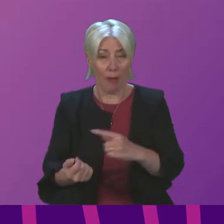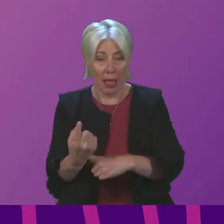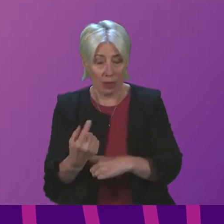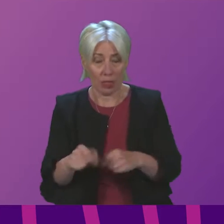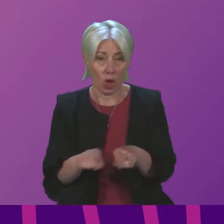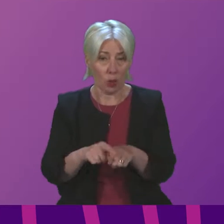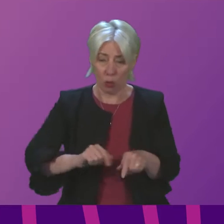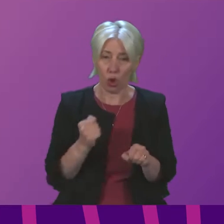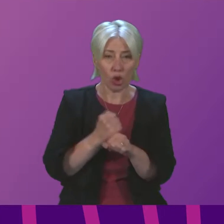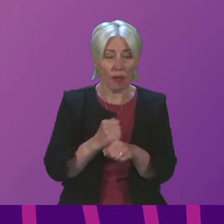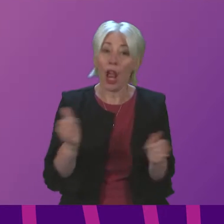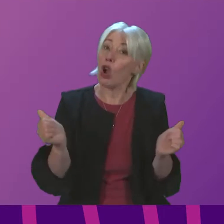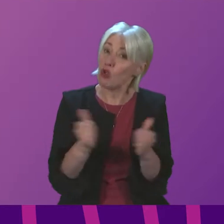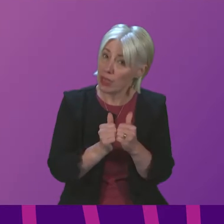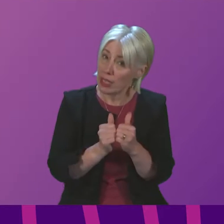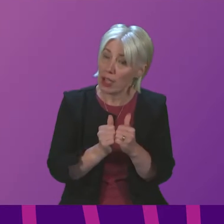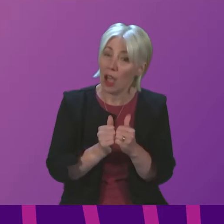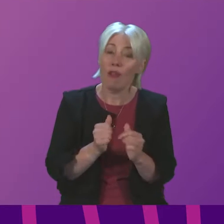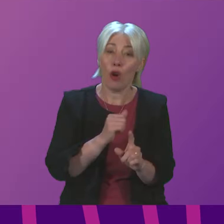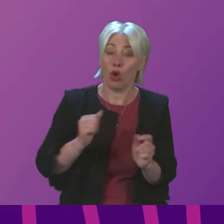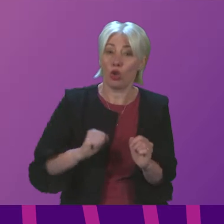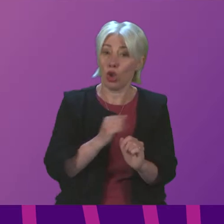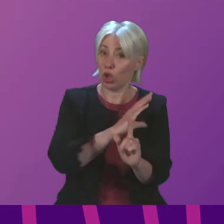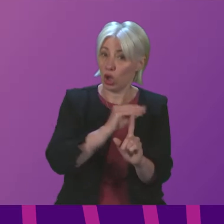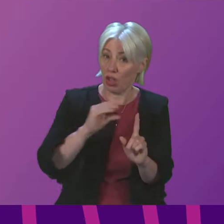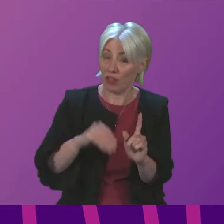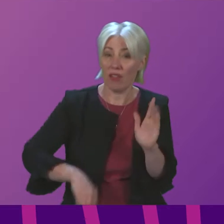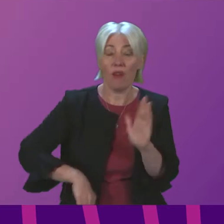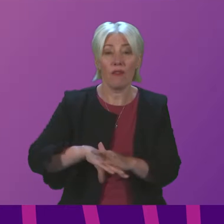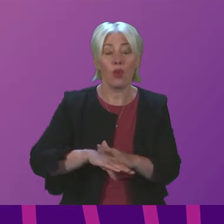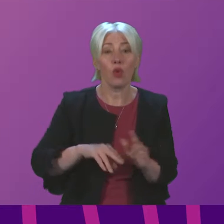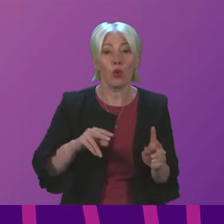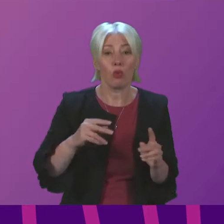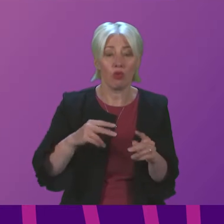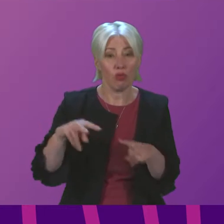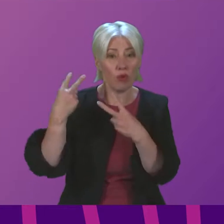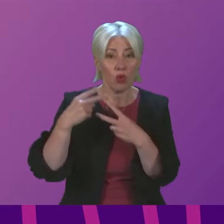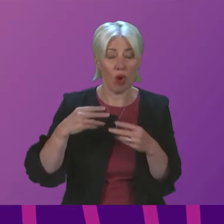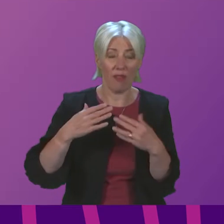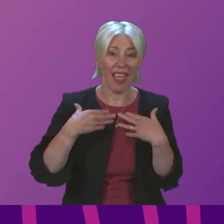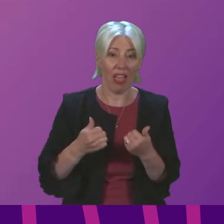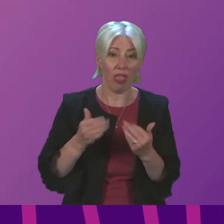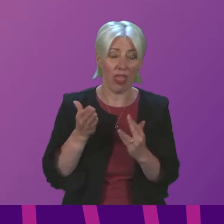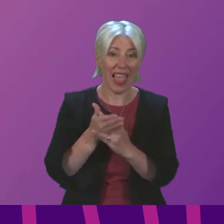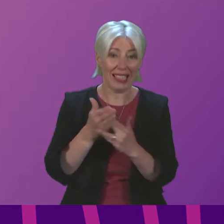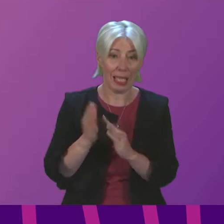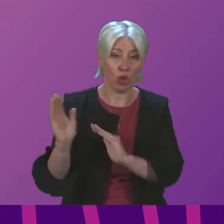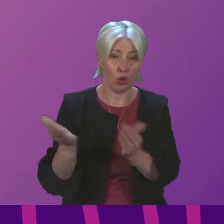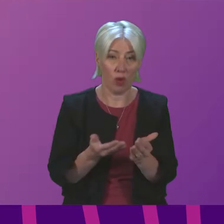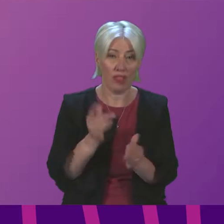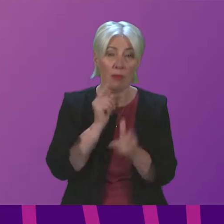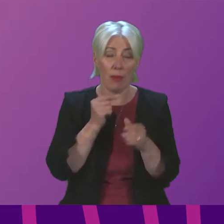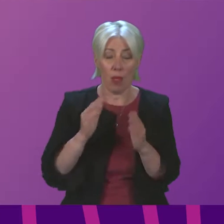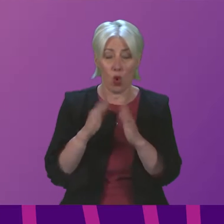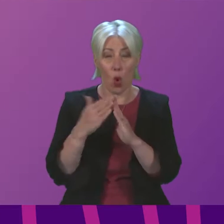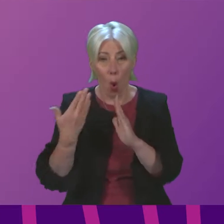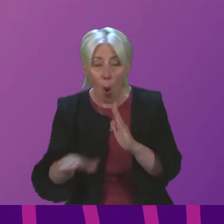Scottish Government today agree to Scottish Conservative calls for a full review of access to health care services for homeless people and those who are rough sleeping?